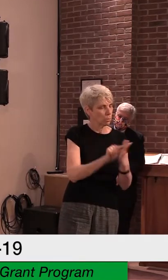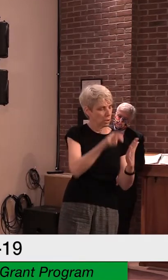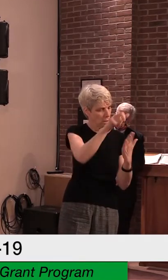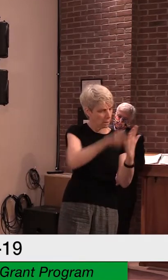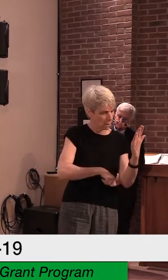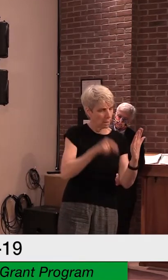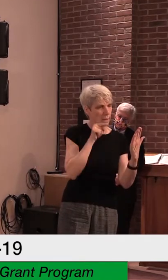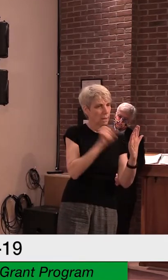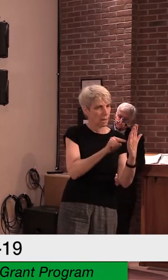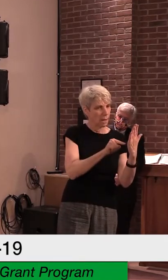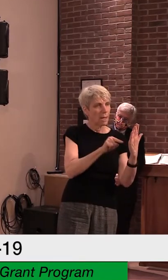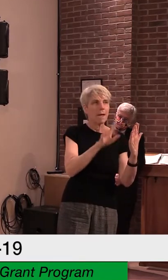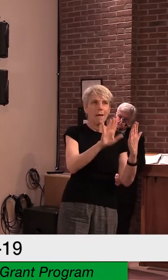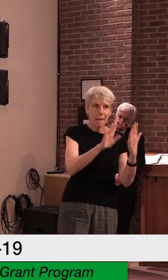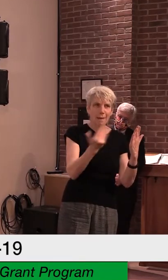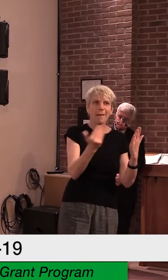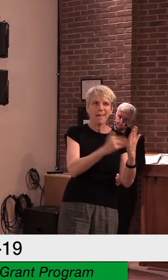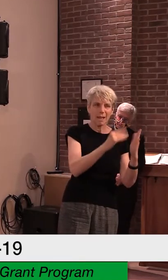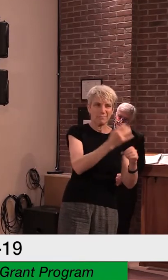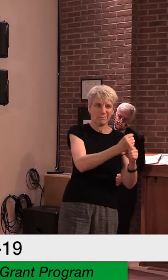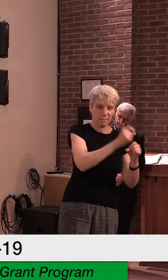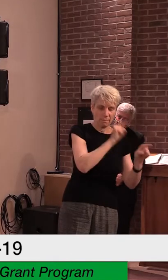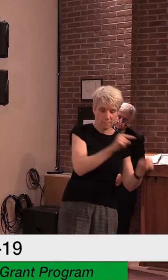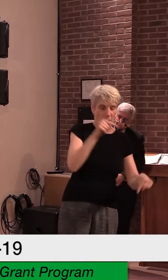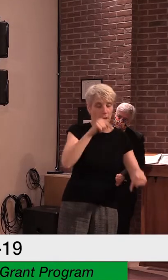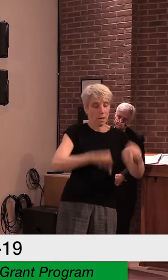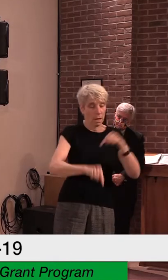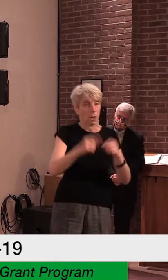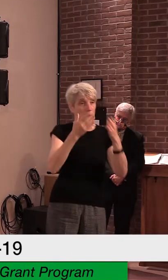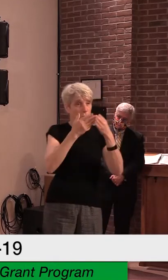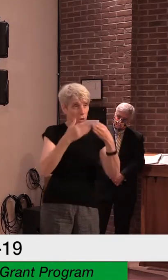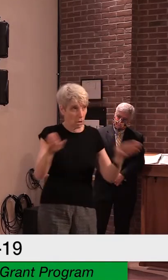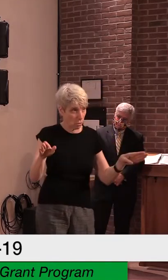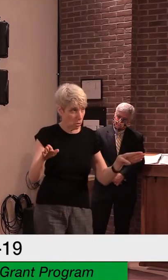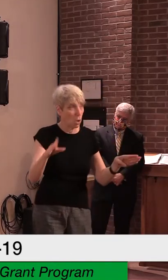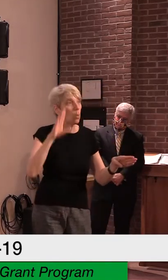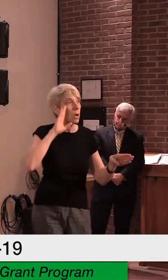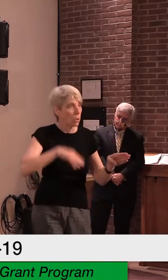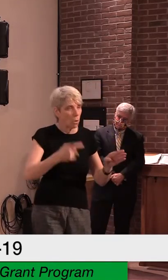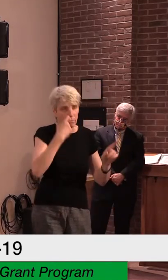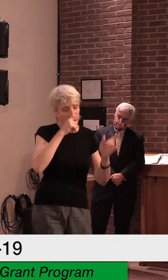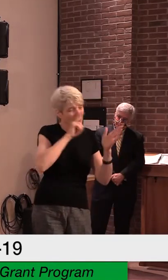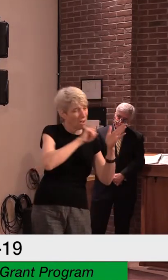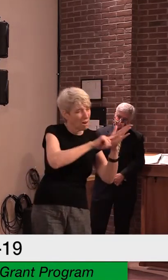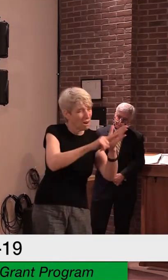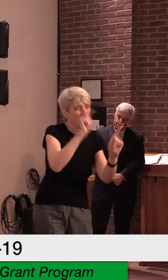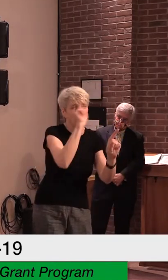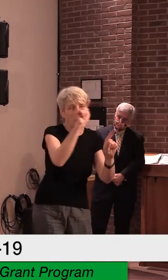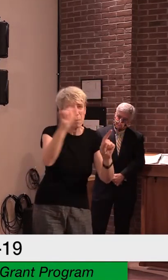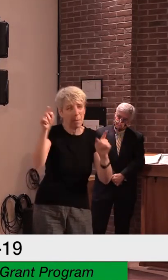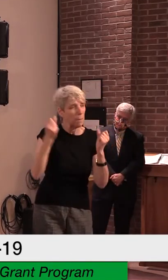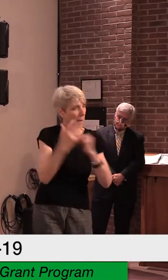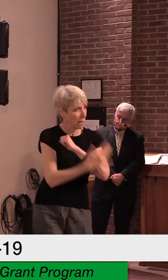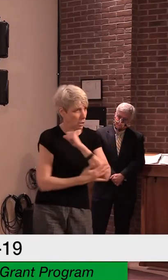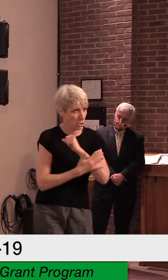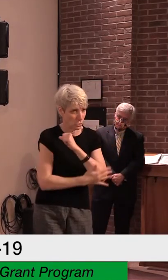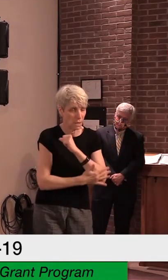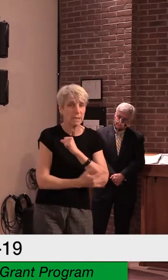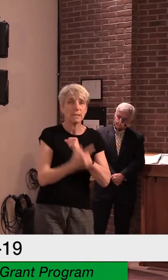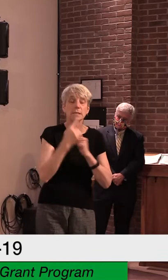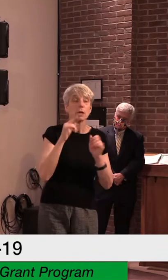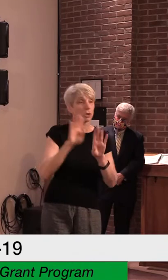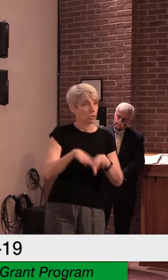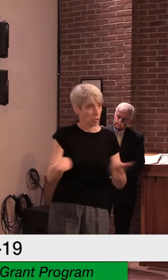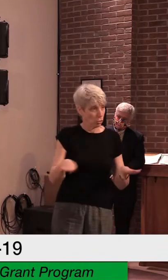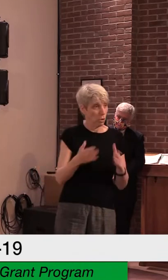literature showing children are less likely to get infected, less likely to have severe illness, and